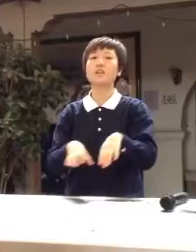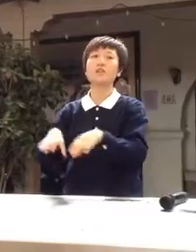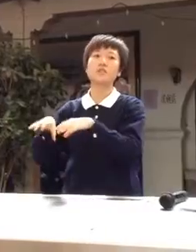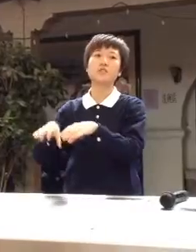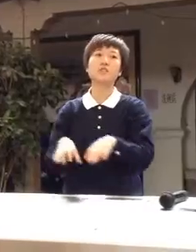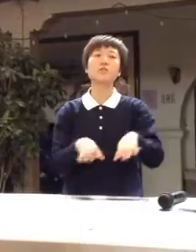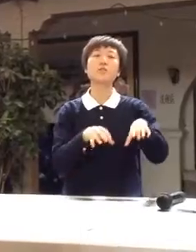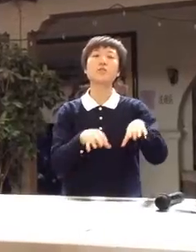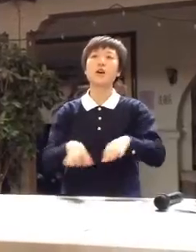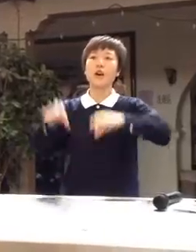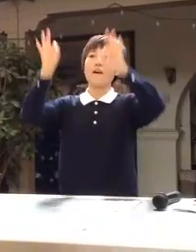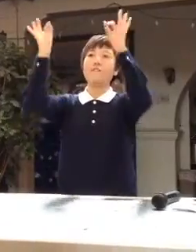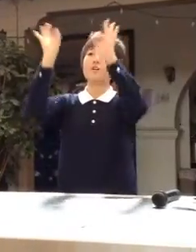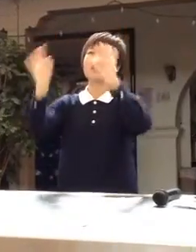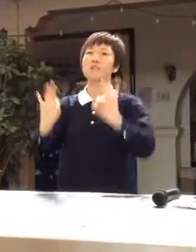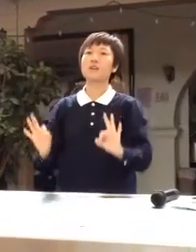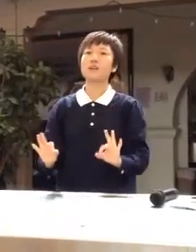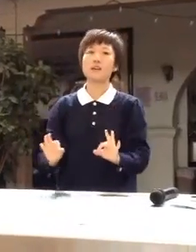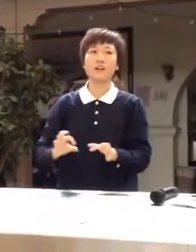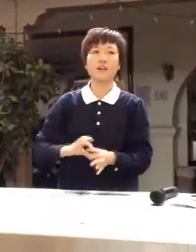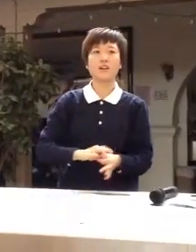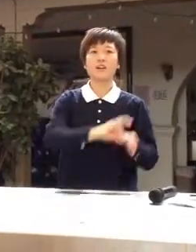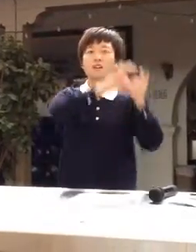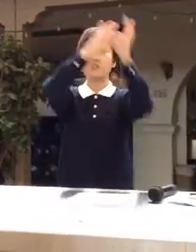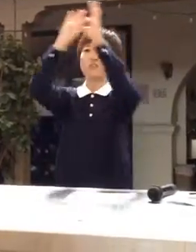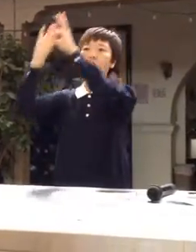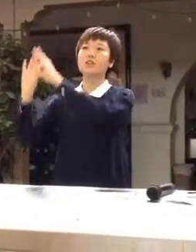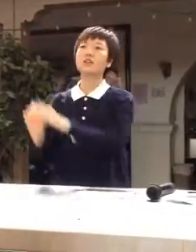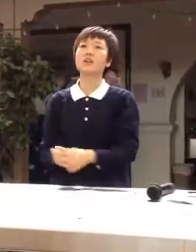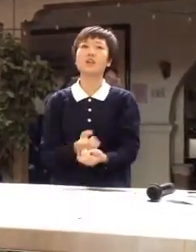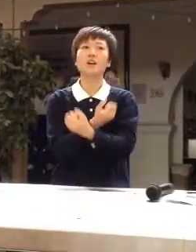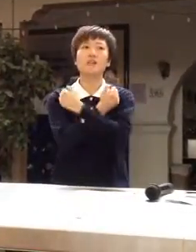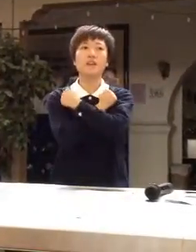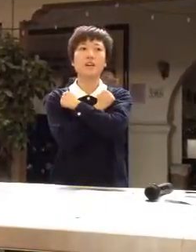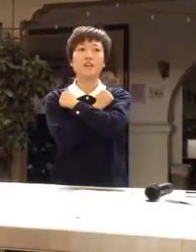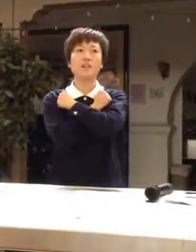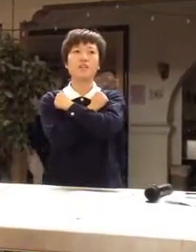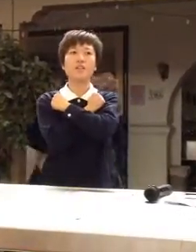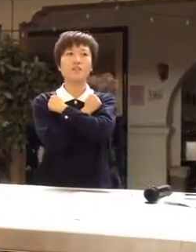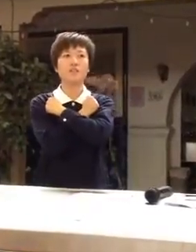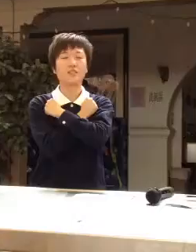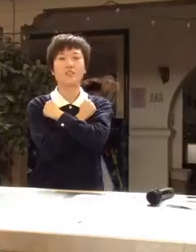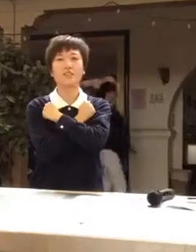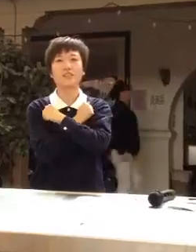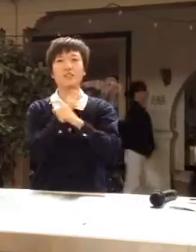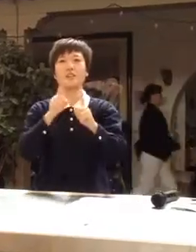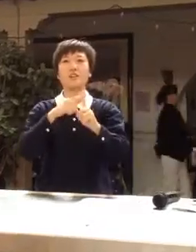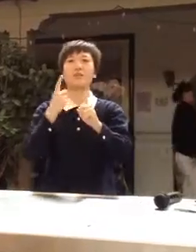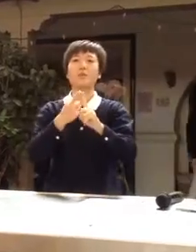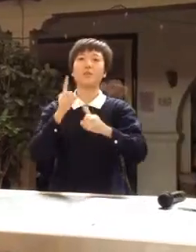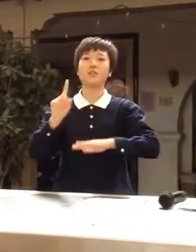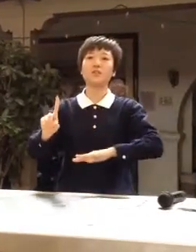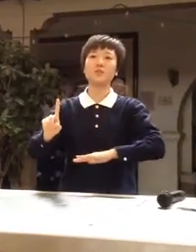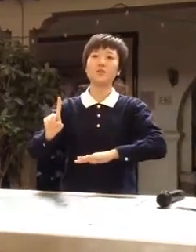do, forming a circle of love. When you